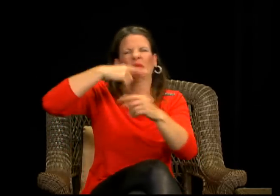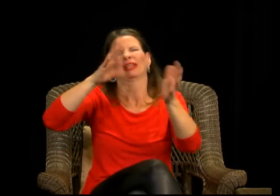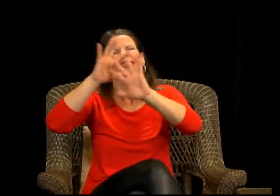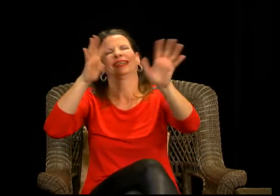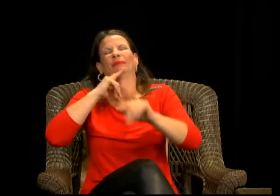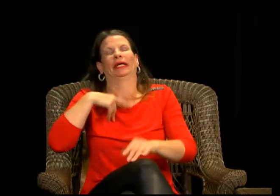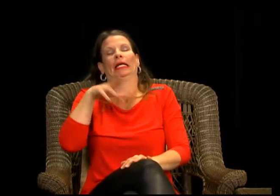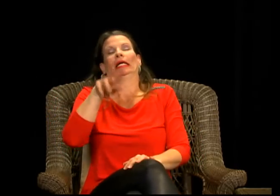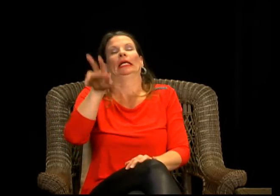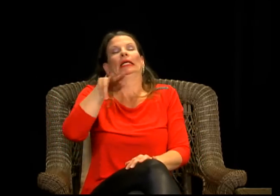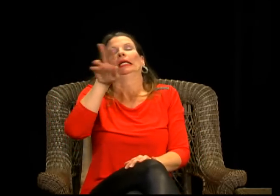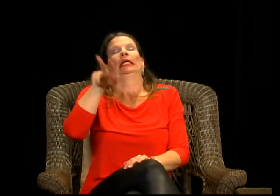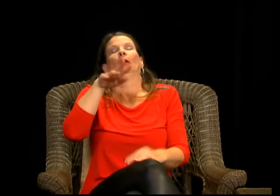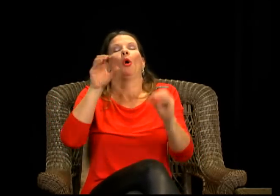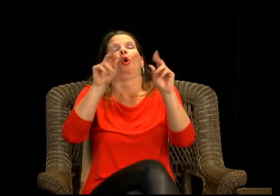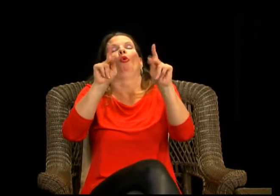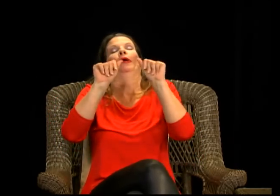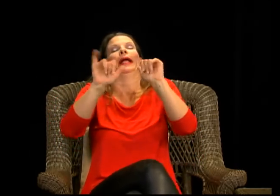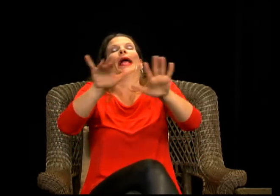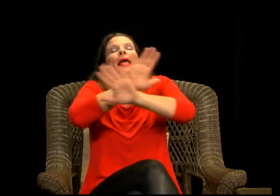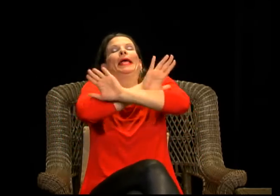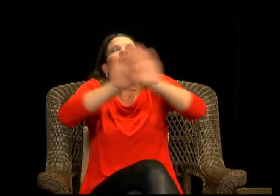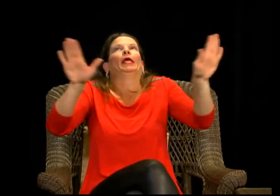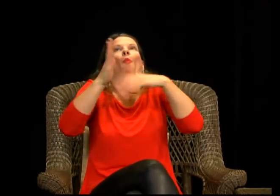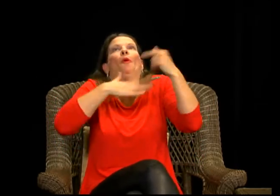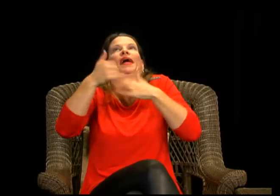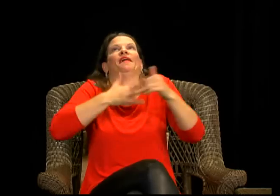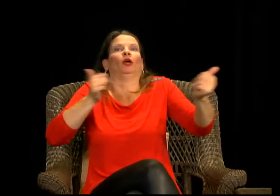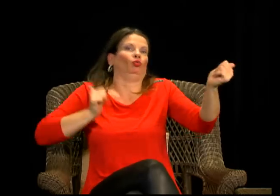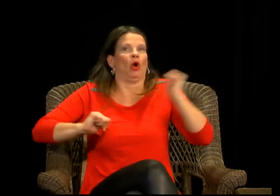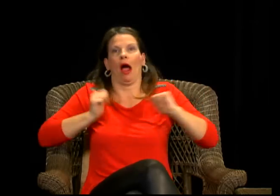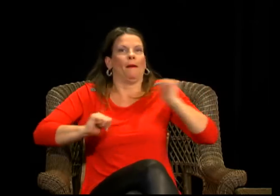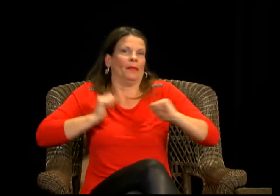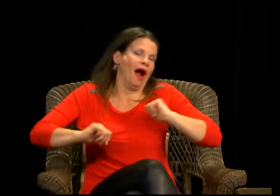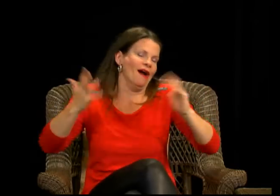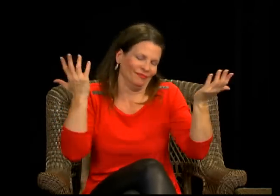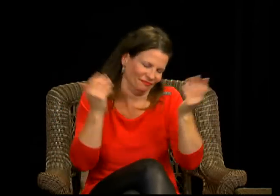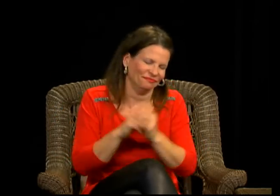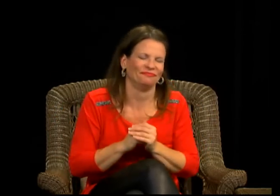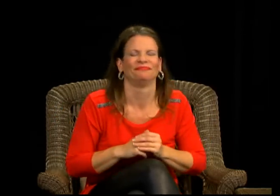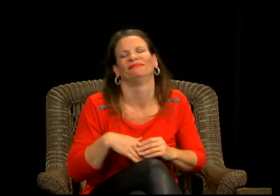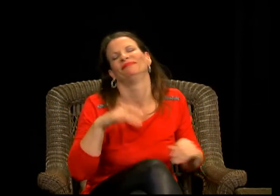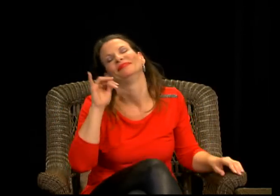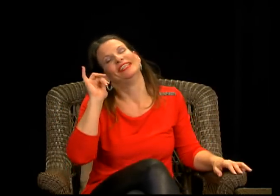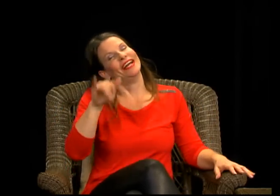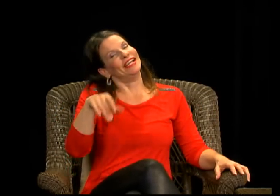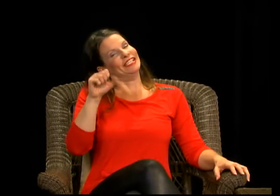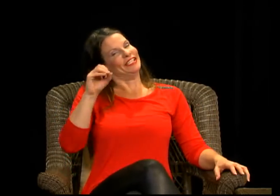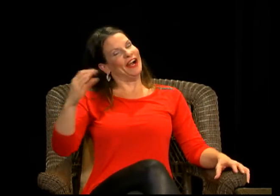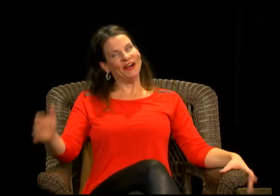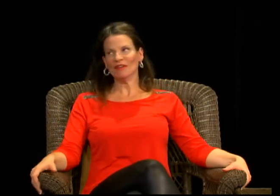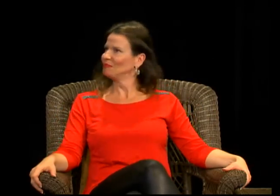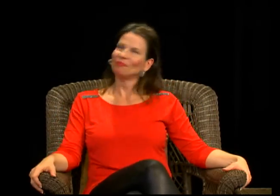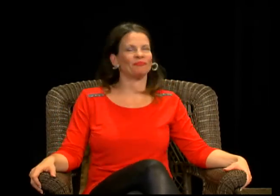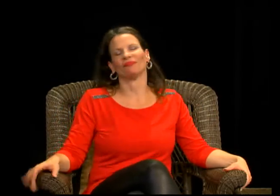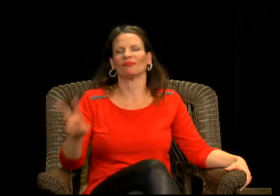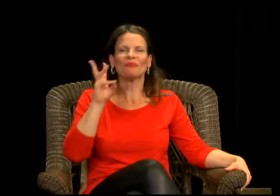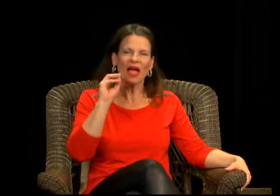watch the show there's also the drama behind the scenes of course that everybody watches i don't you know care